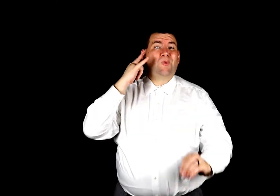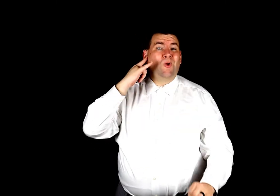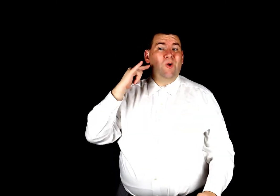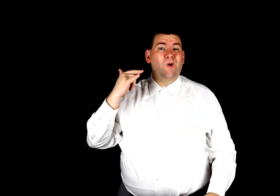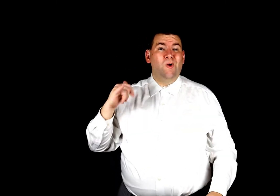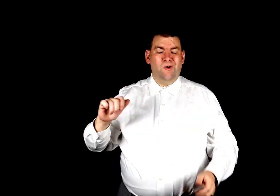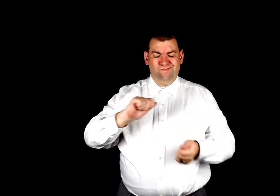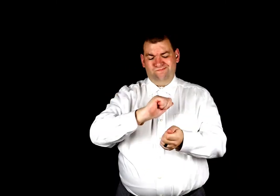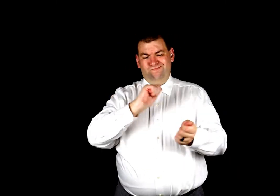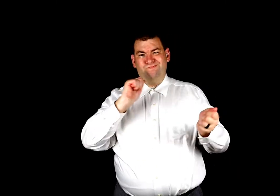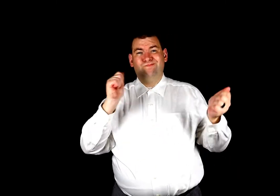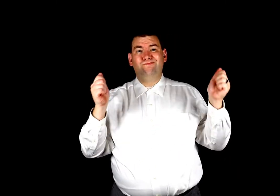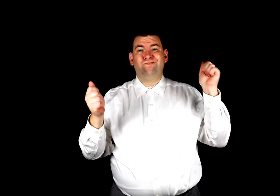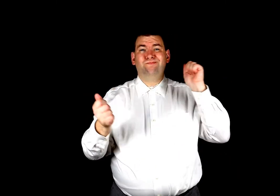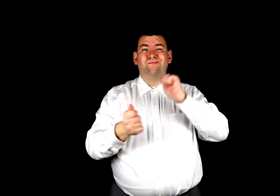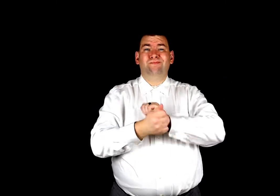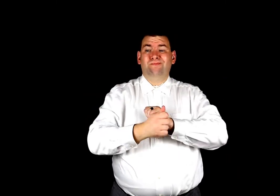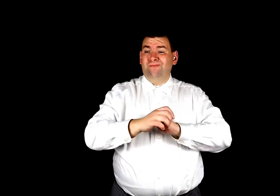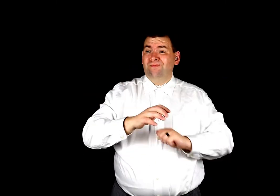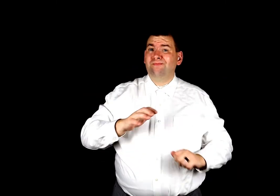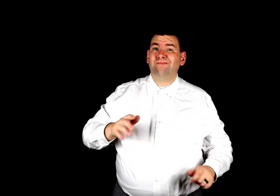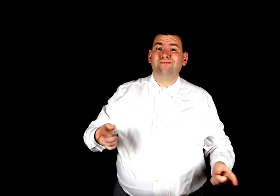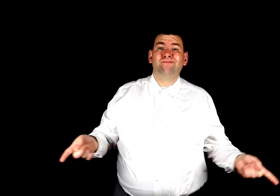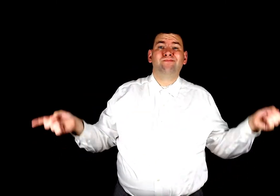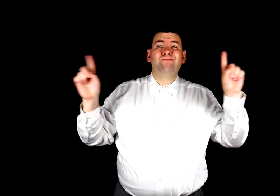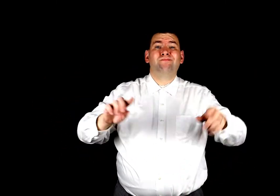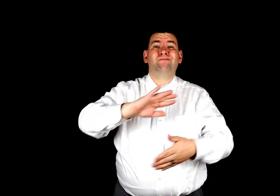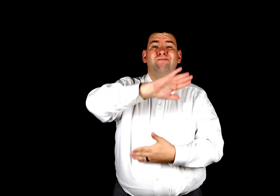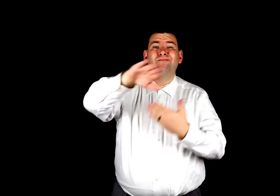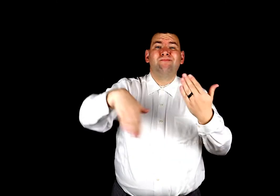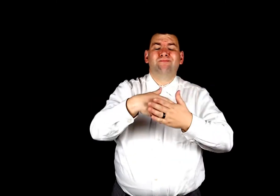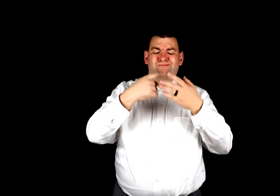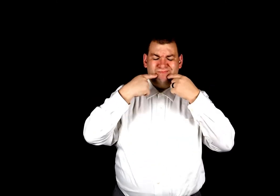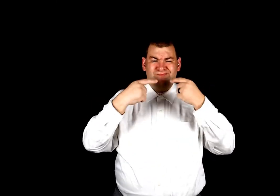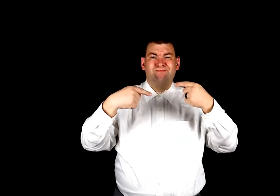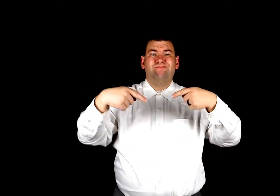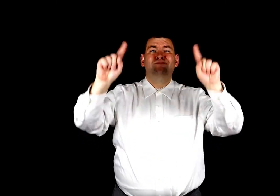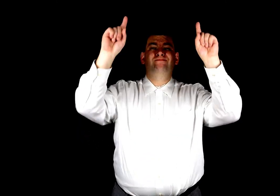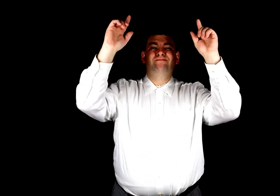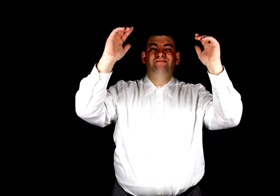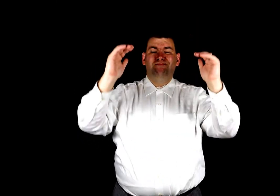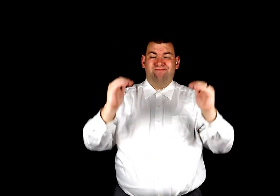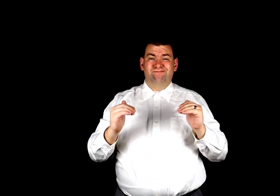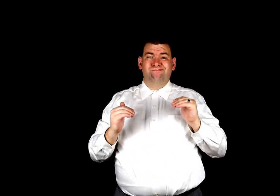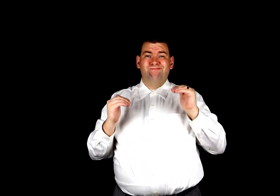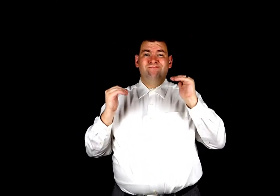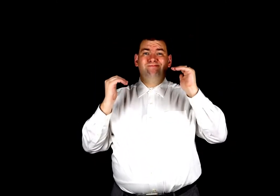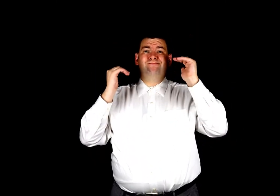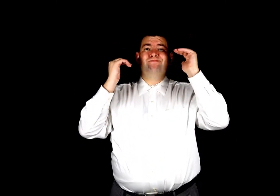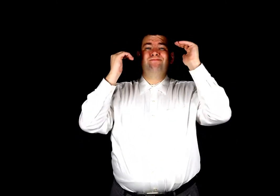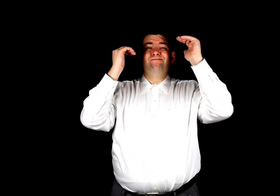refine, till all success be